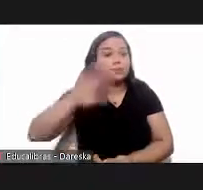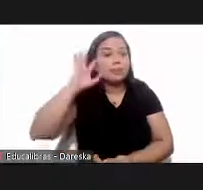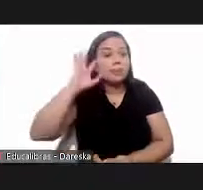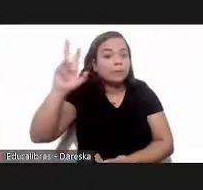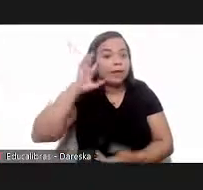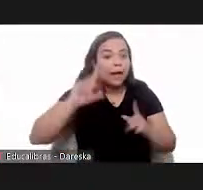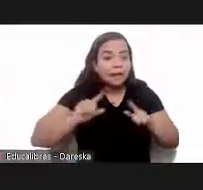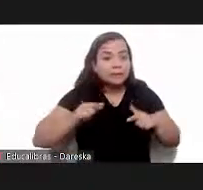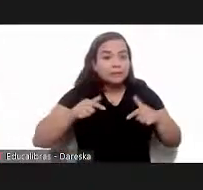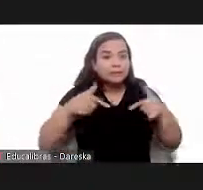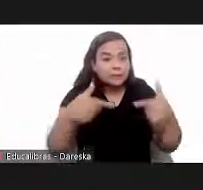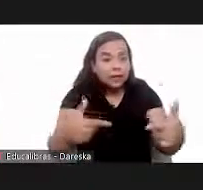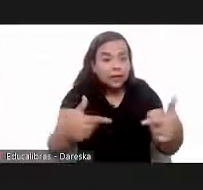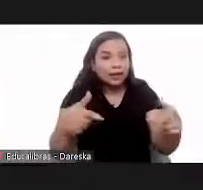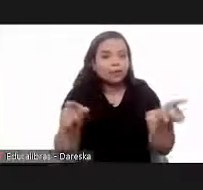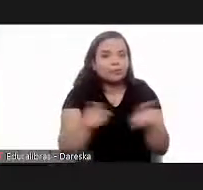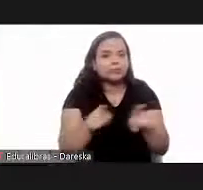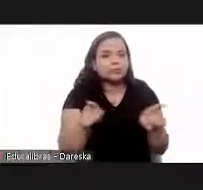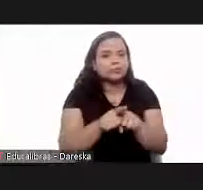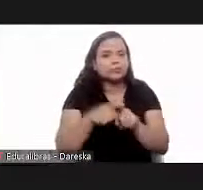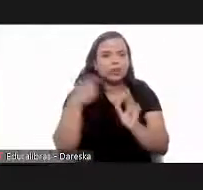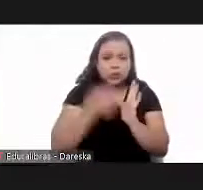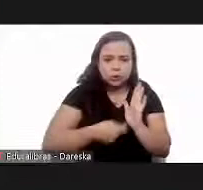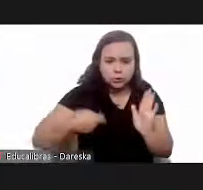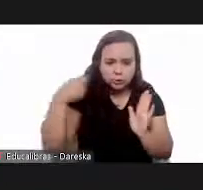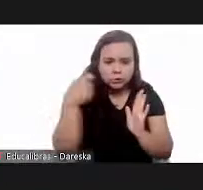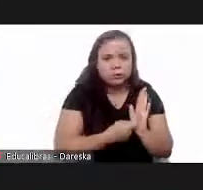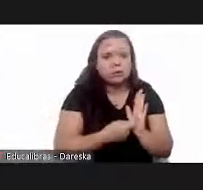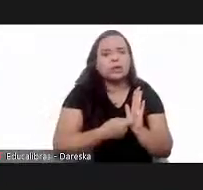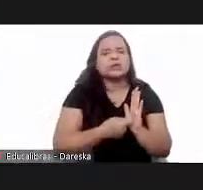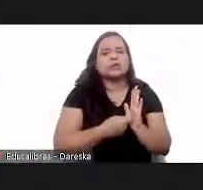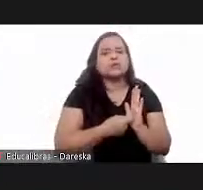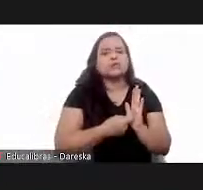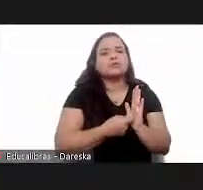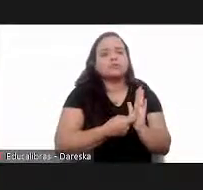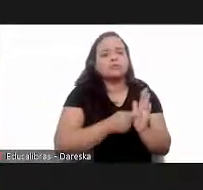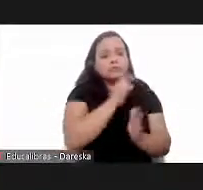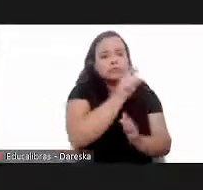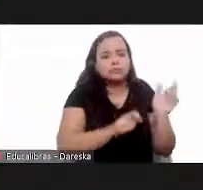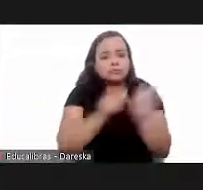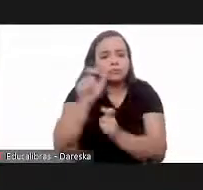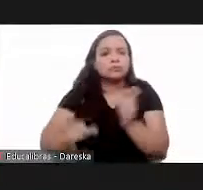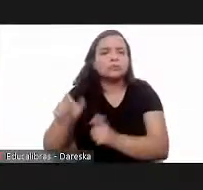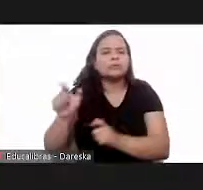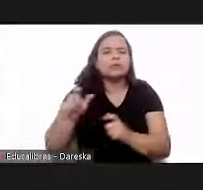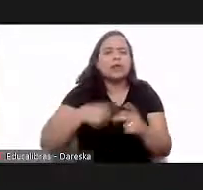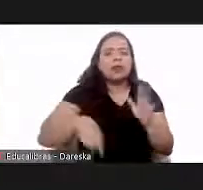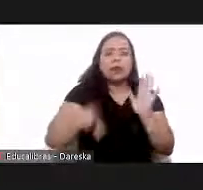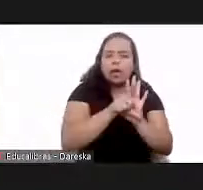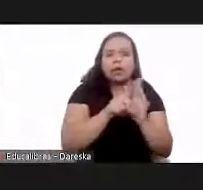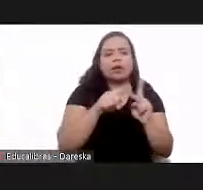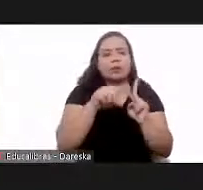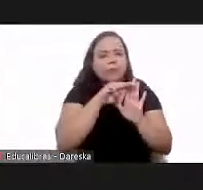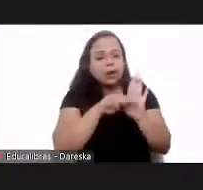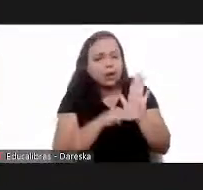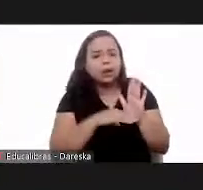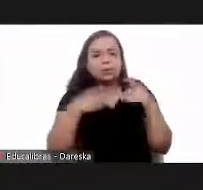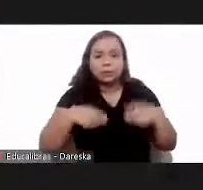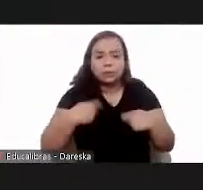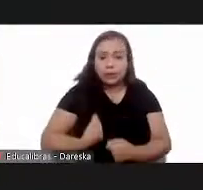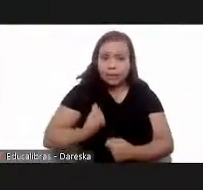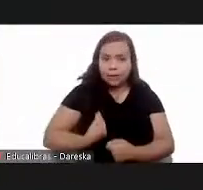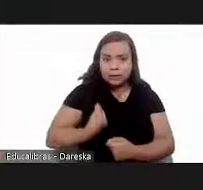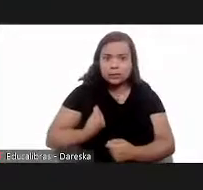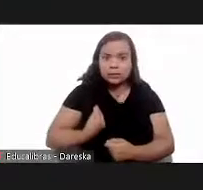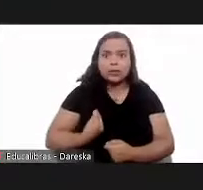thinking of the activities and demanding there's there are laws there are programs which are the